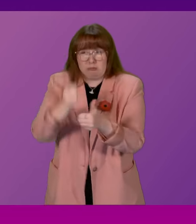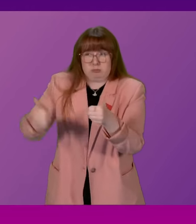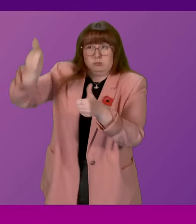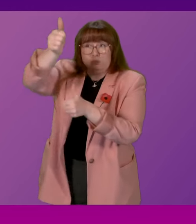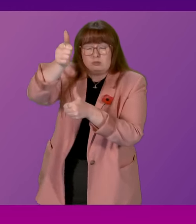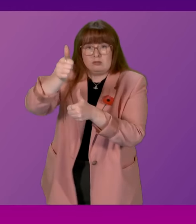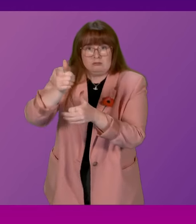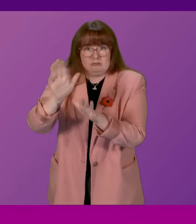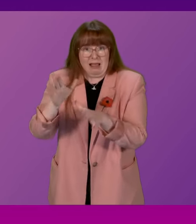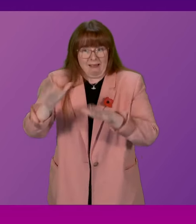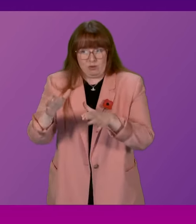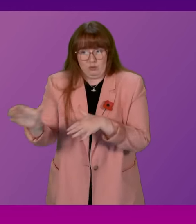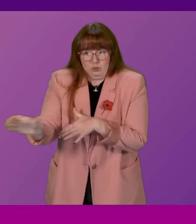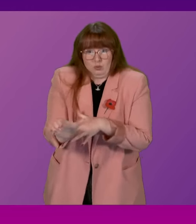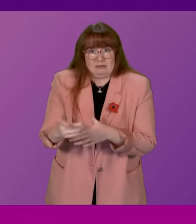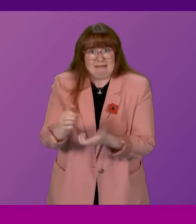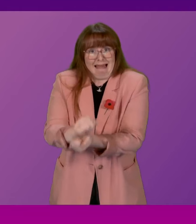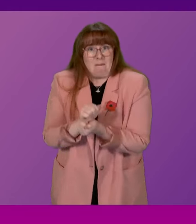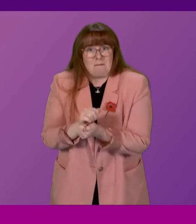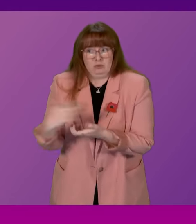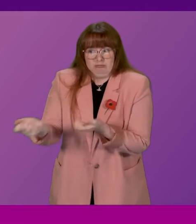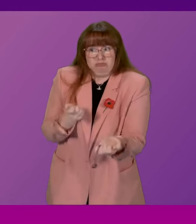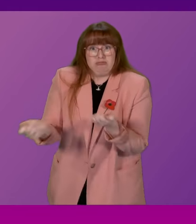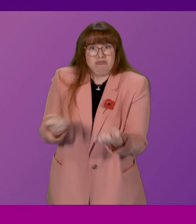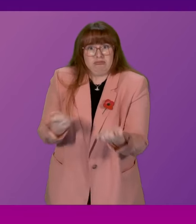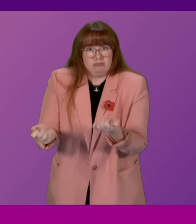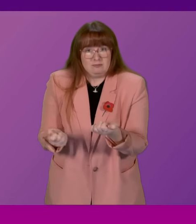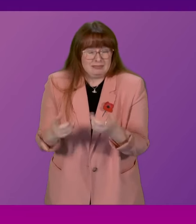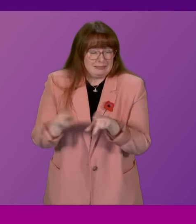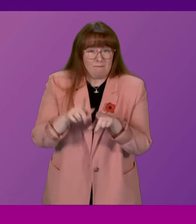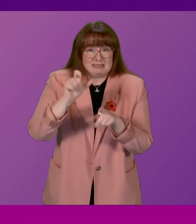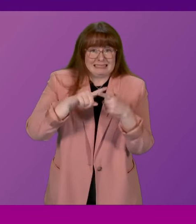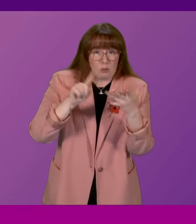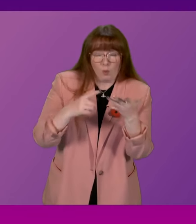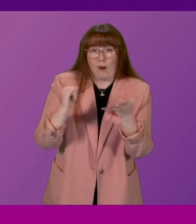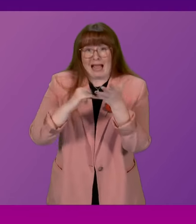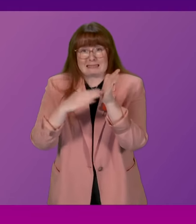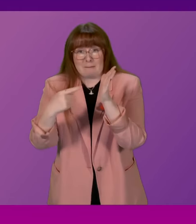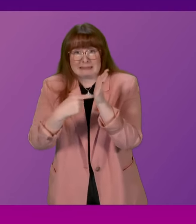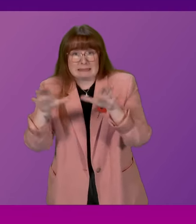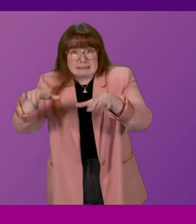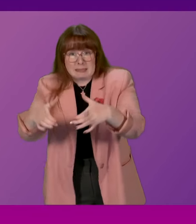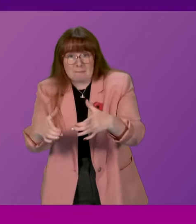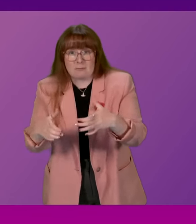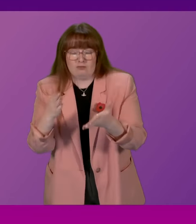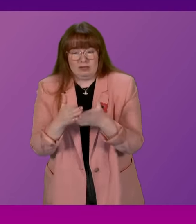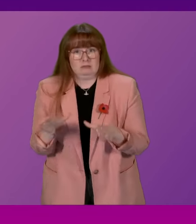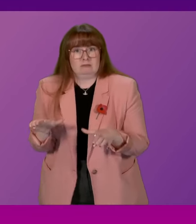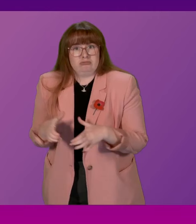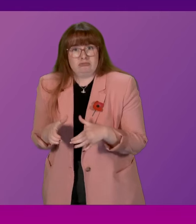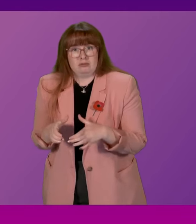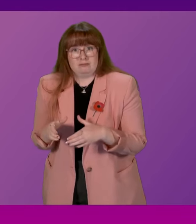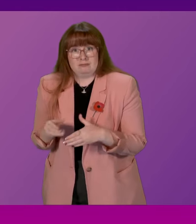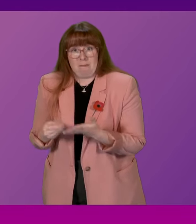vital public services. The current remuneration package for the CEO and senior management team is significantly smaller than that paid by